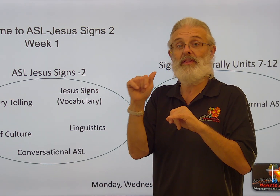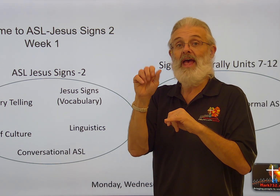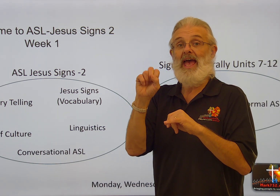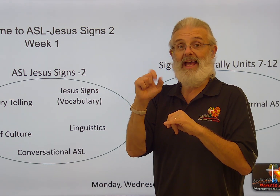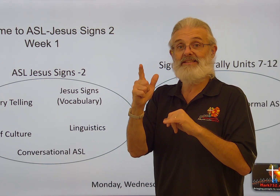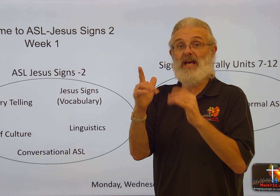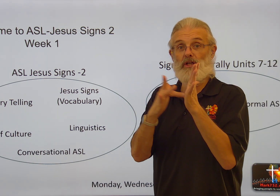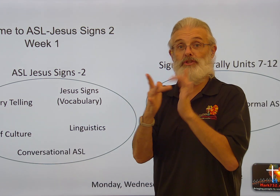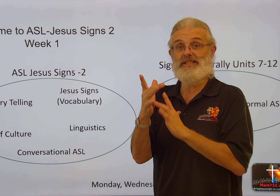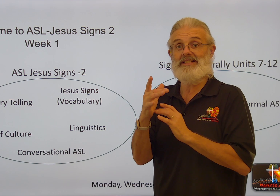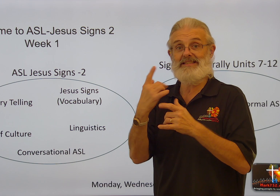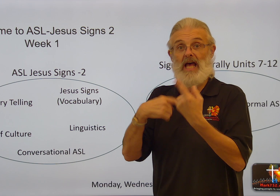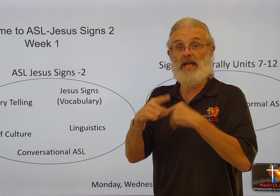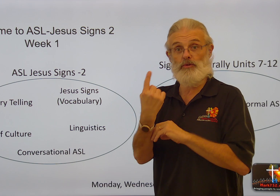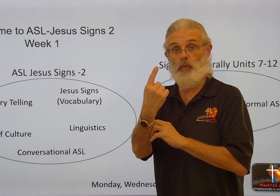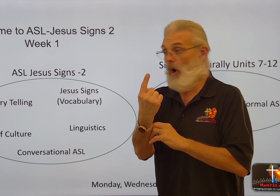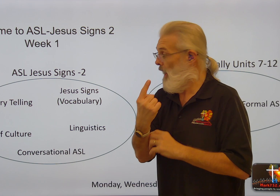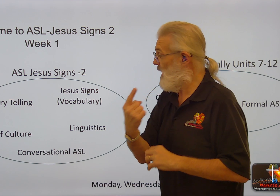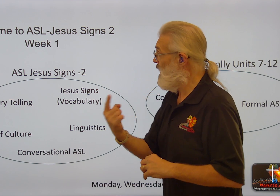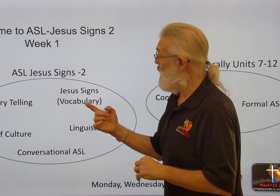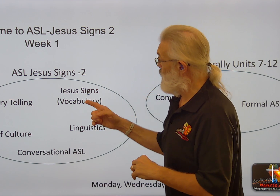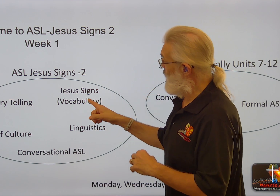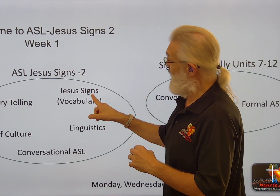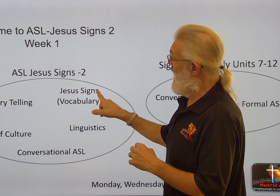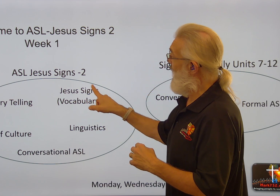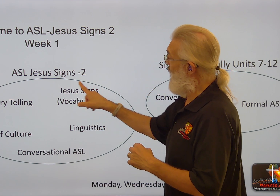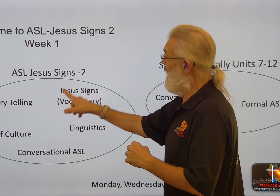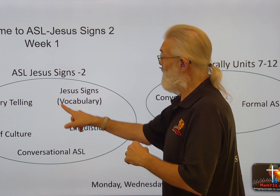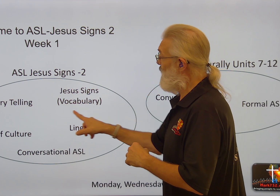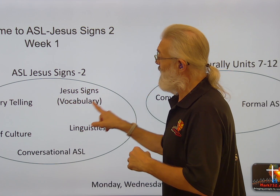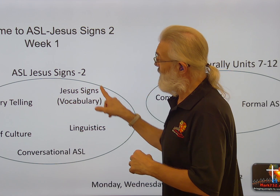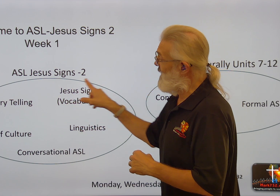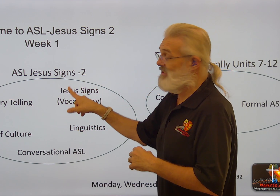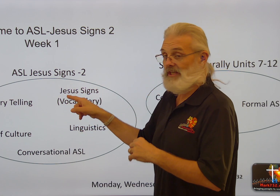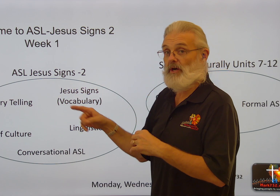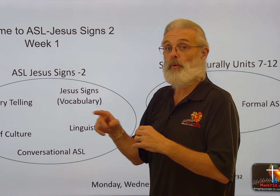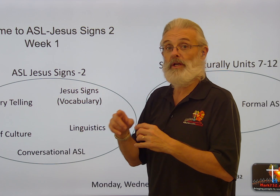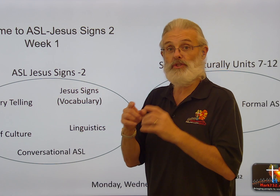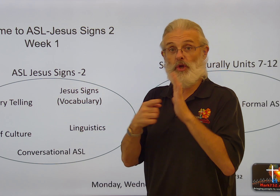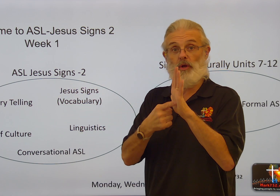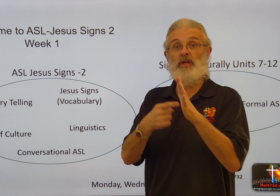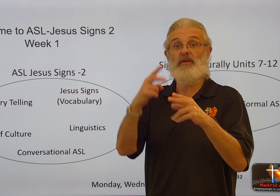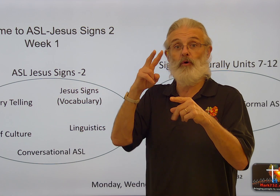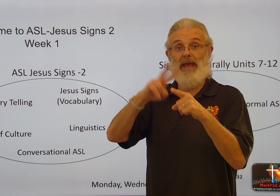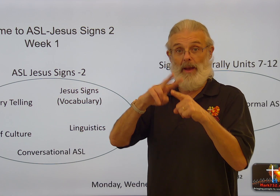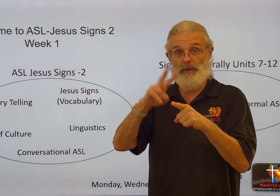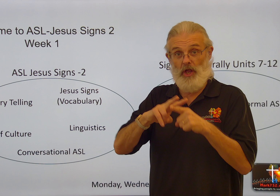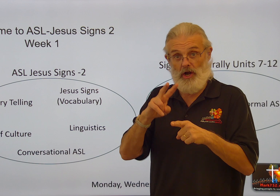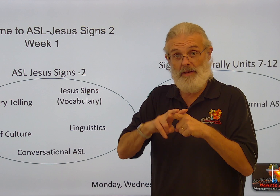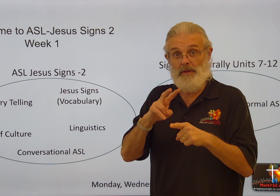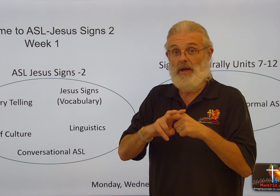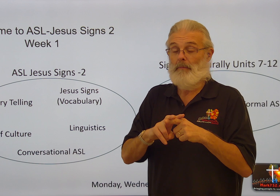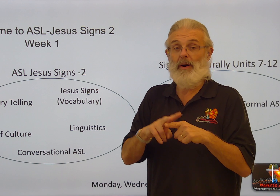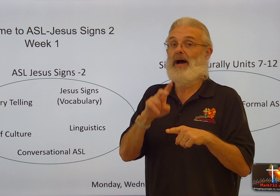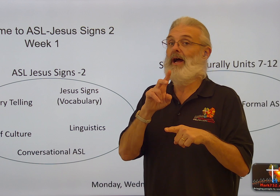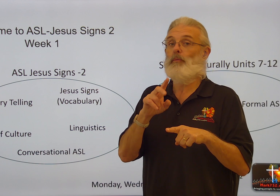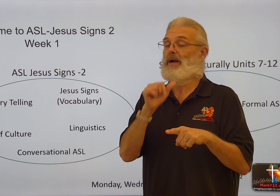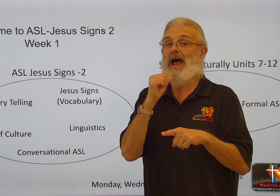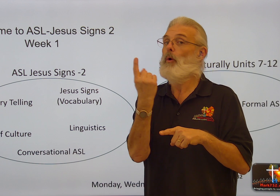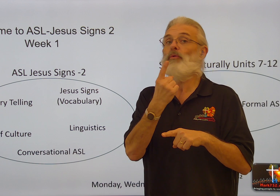ASL Jesus Signs 1. You're going to have this year, we're going to show you the vocabulary, but we're not only